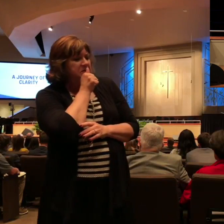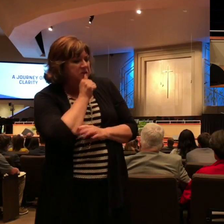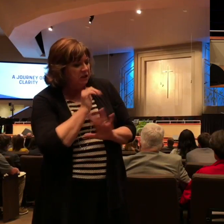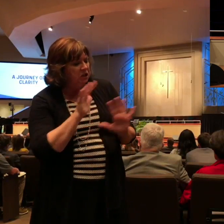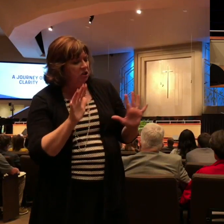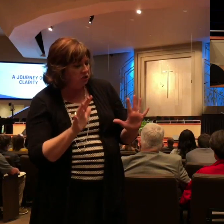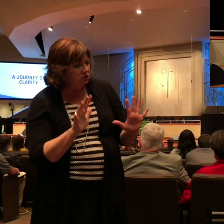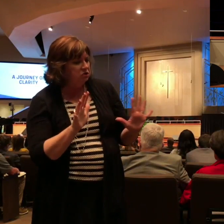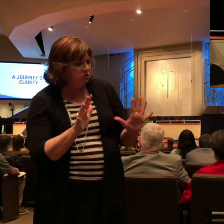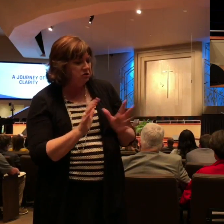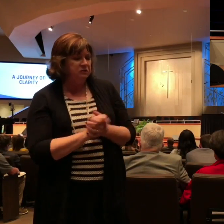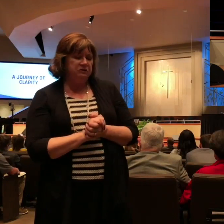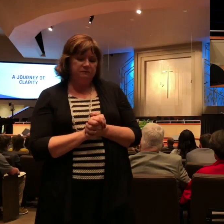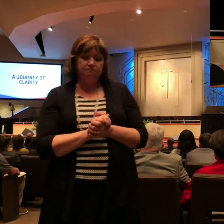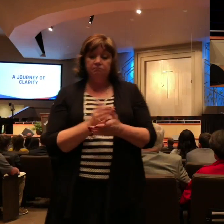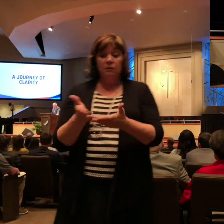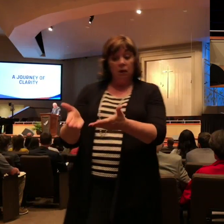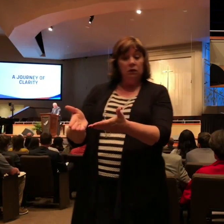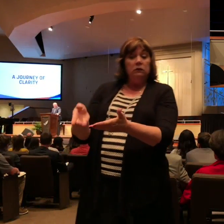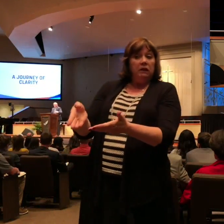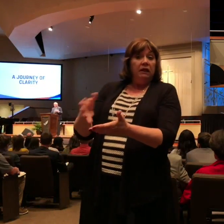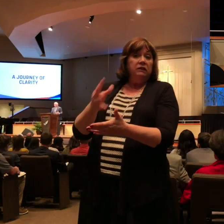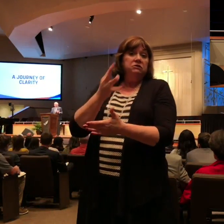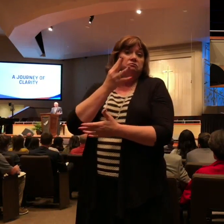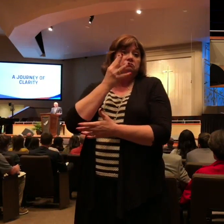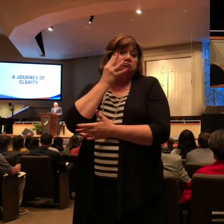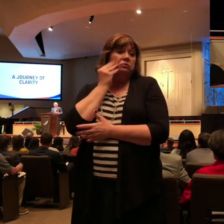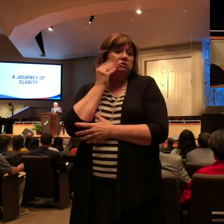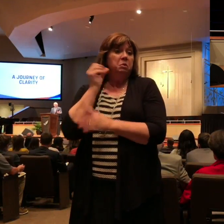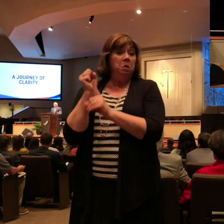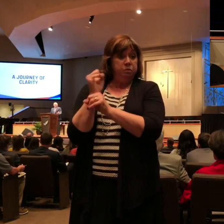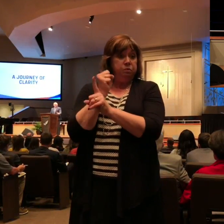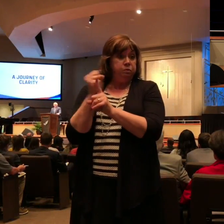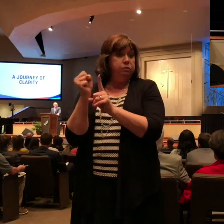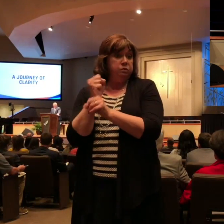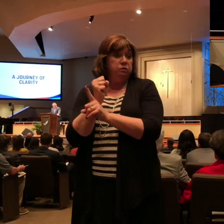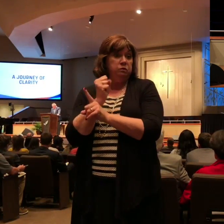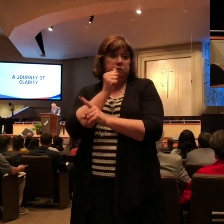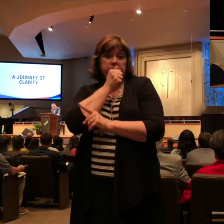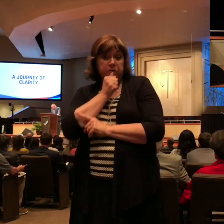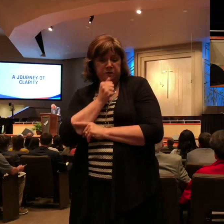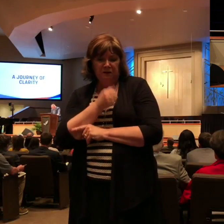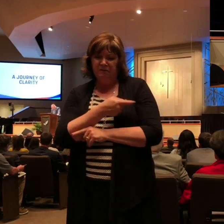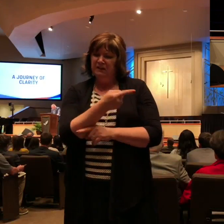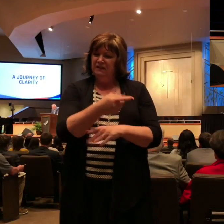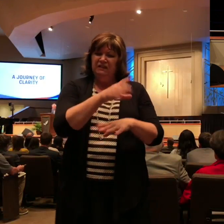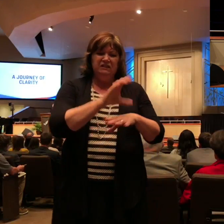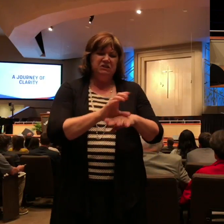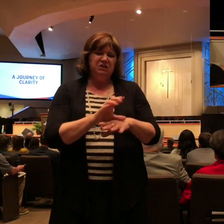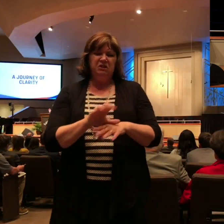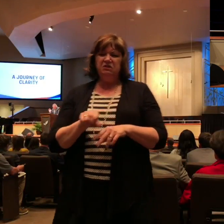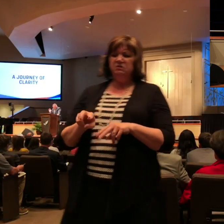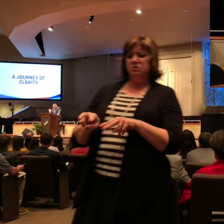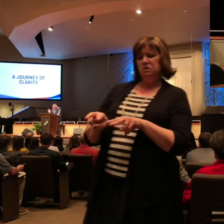once again going through persecution, and they were struggling with that in their own spirit. They were having some doubts. And so